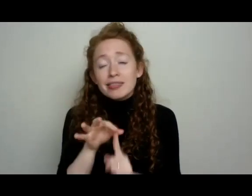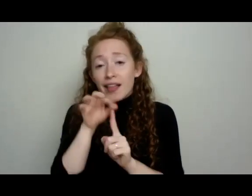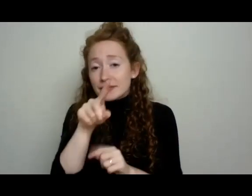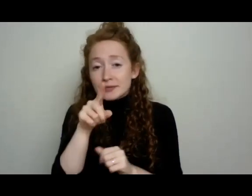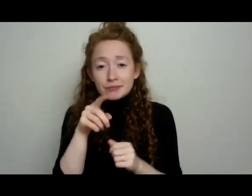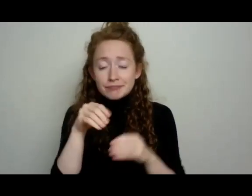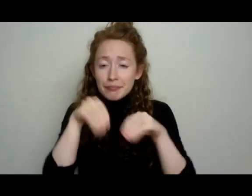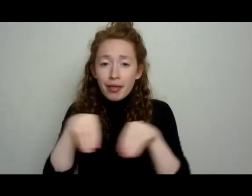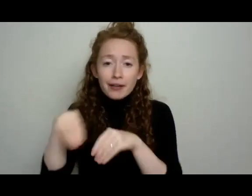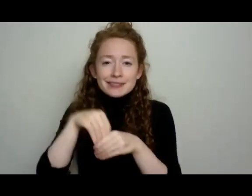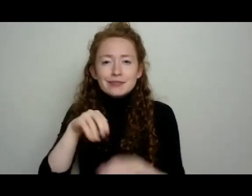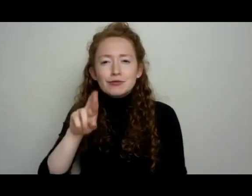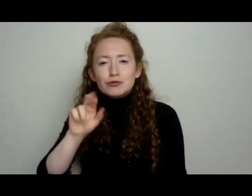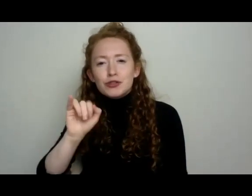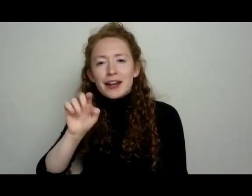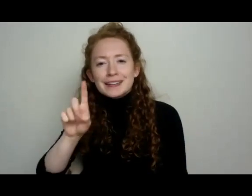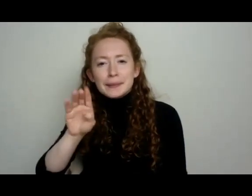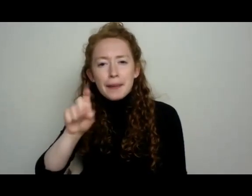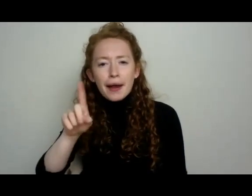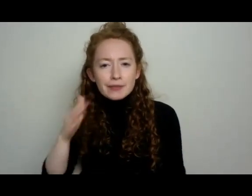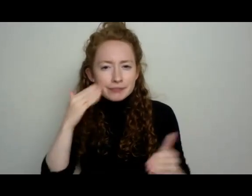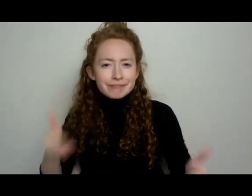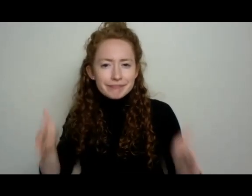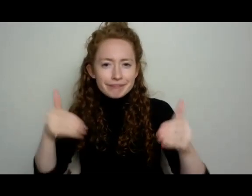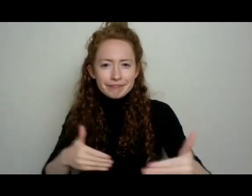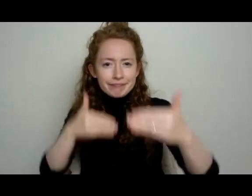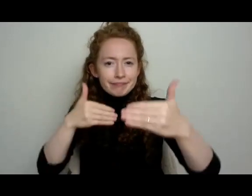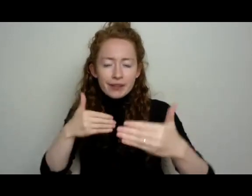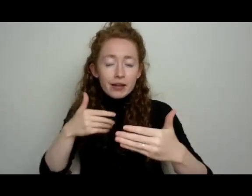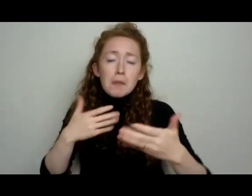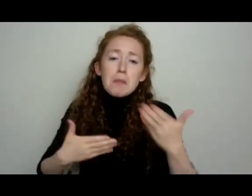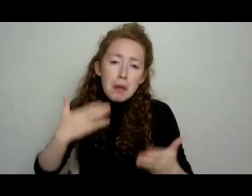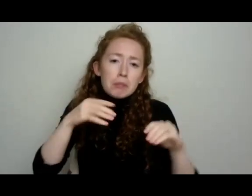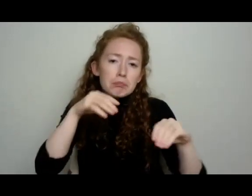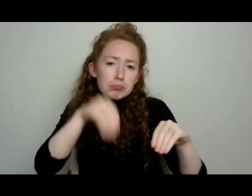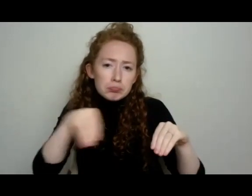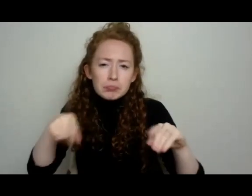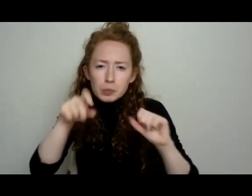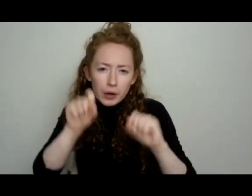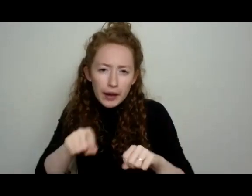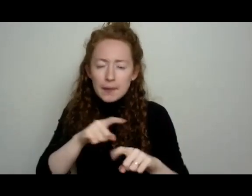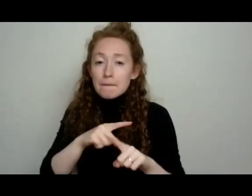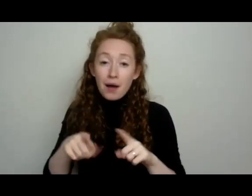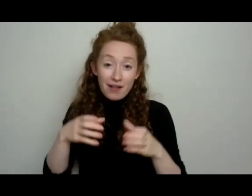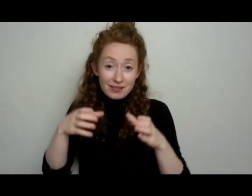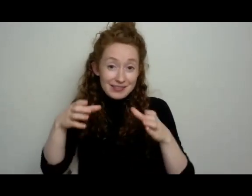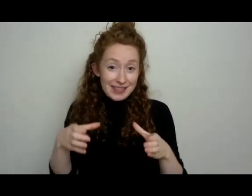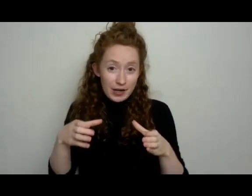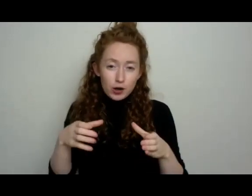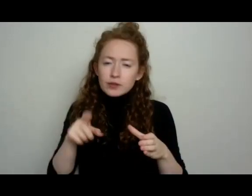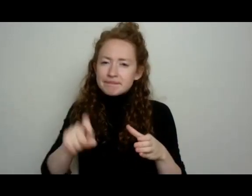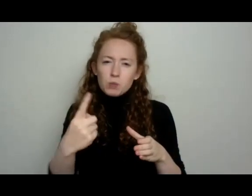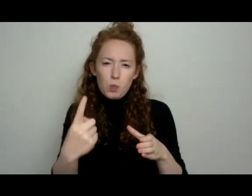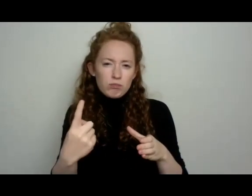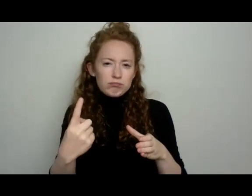You're just not going to have nearly as much space and certainly nutrient capacity in that